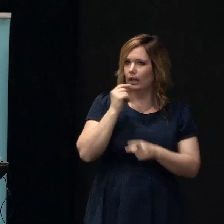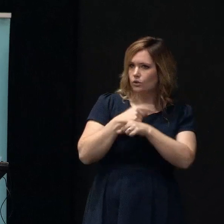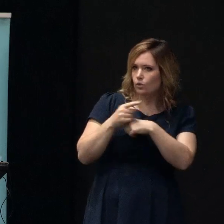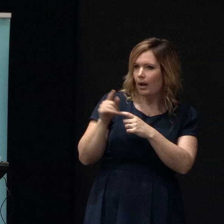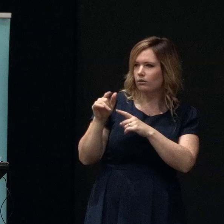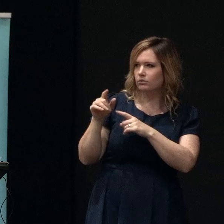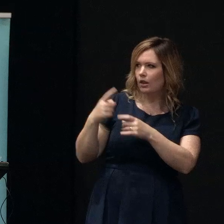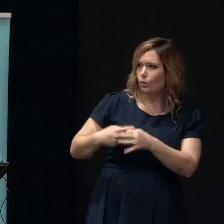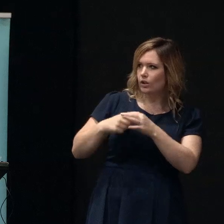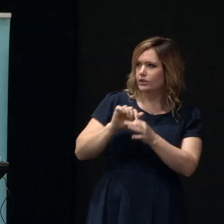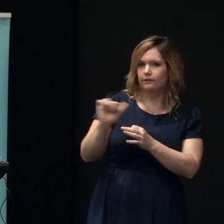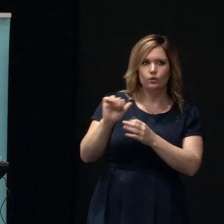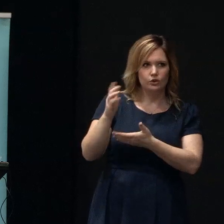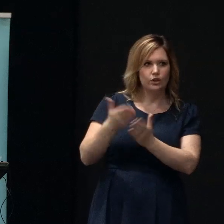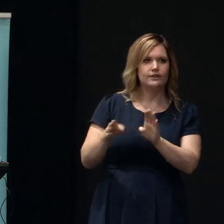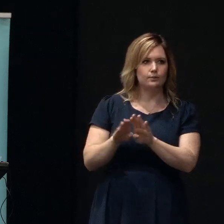service as well